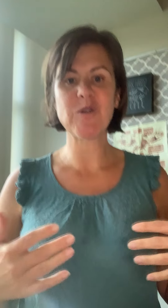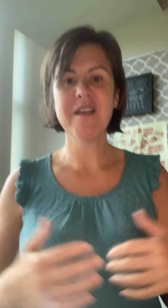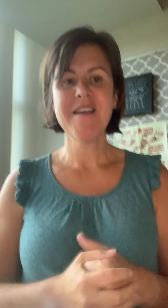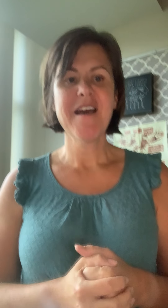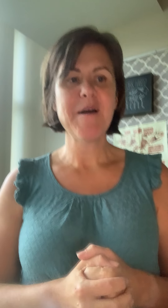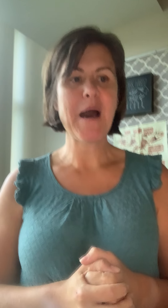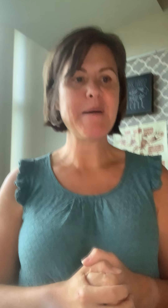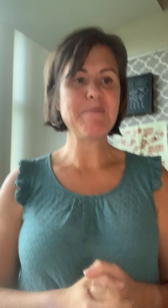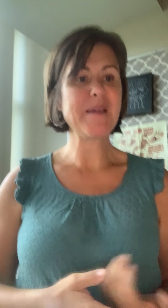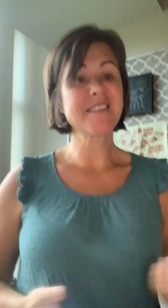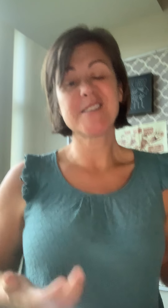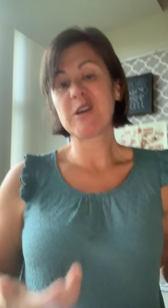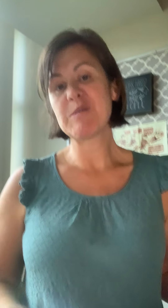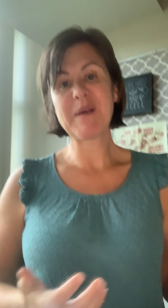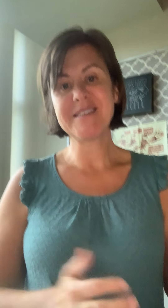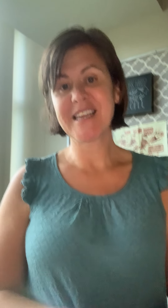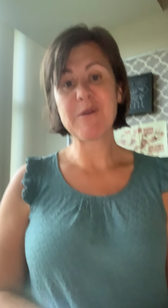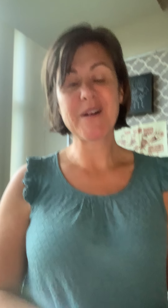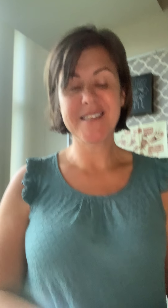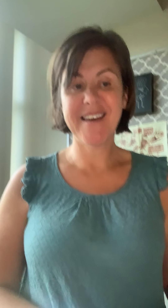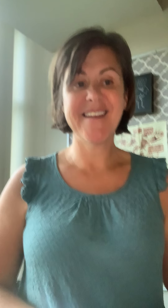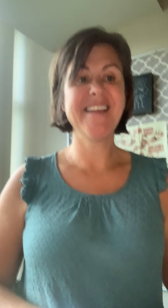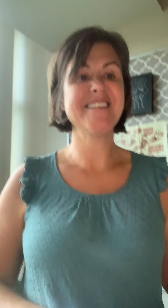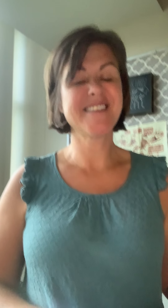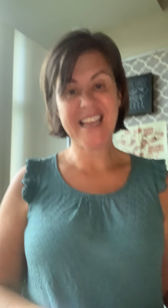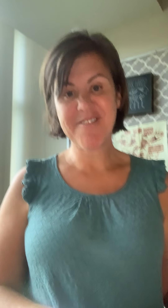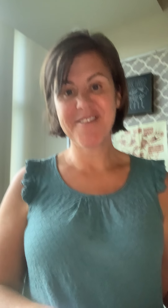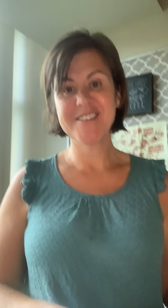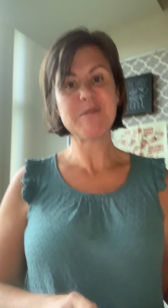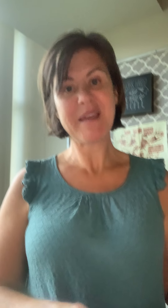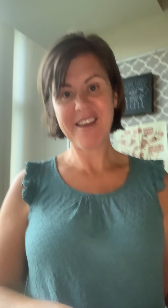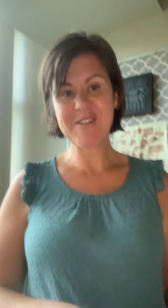because that's a good place to get work done and it's safe to be there.